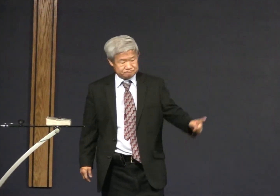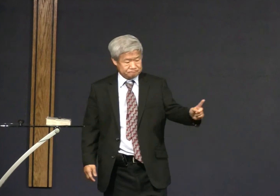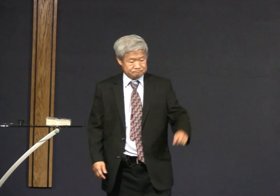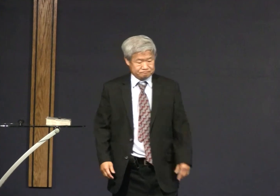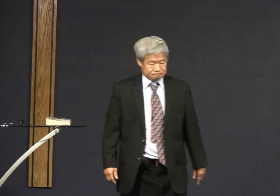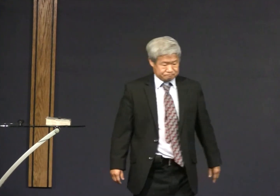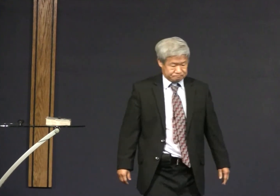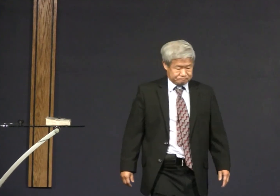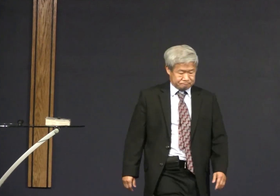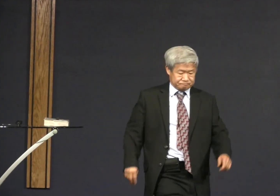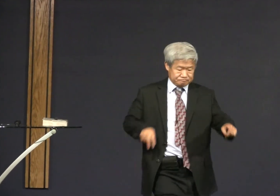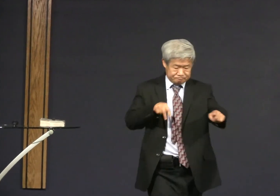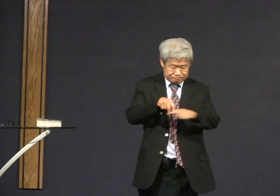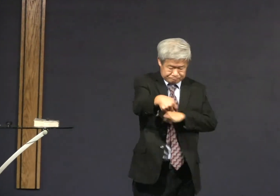they'll say I know I know